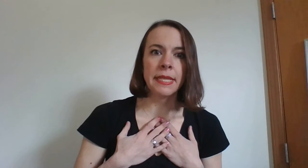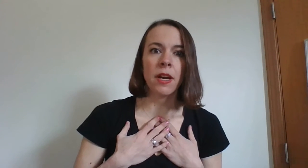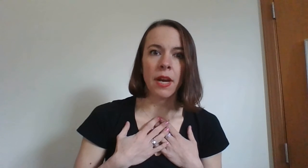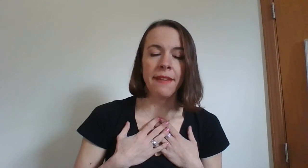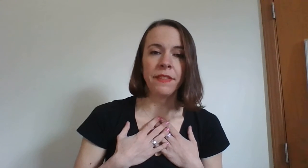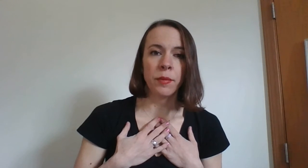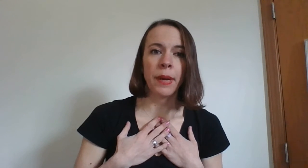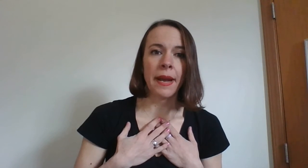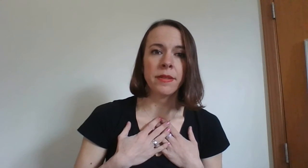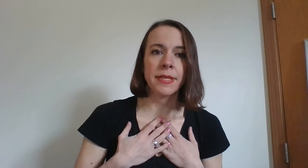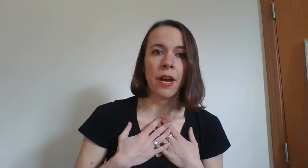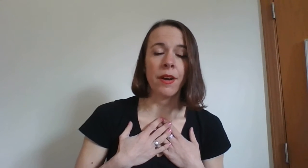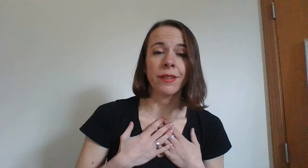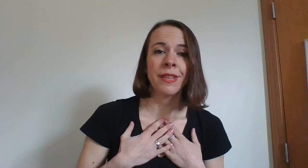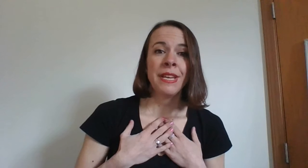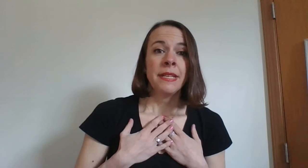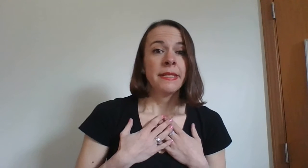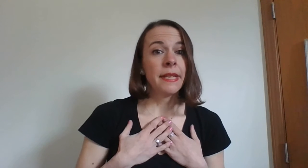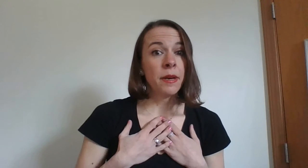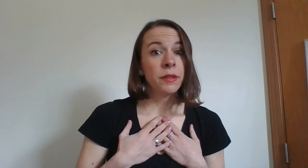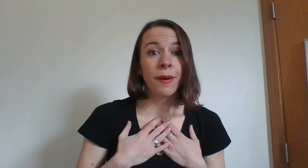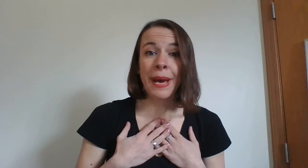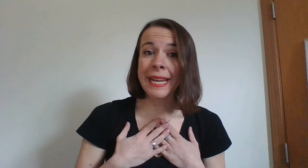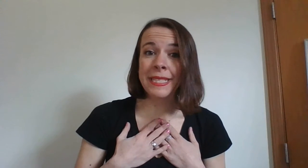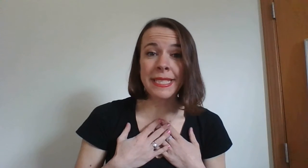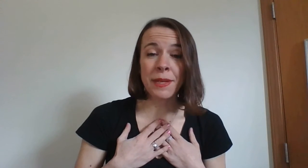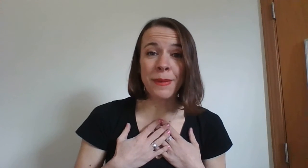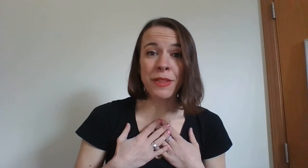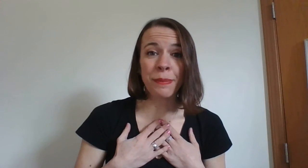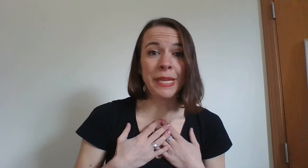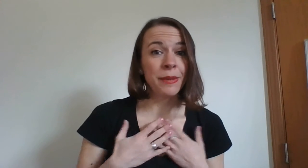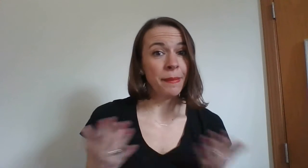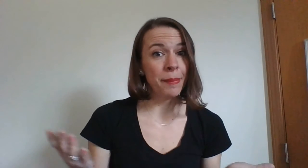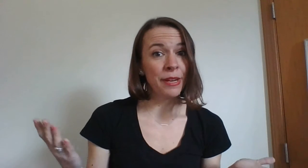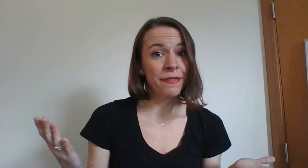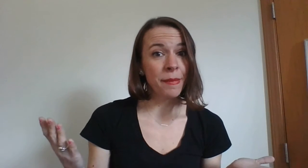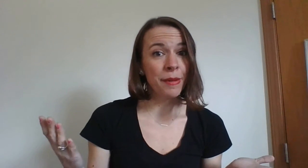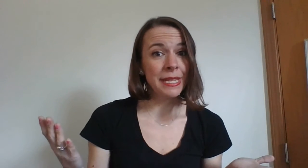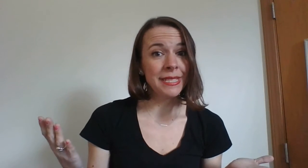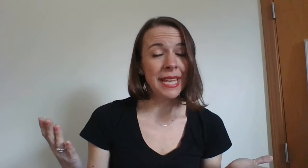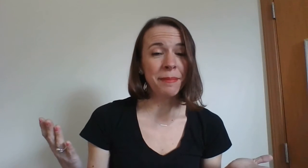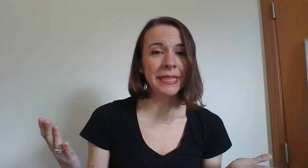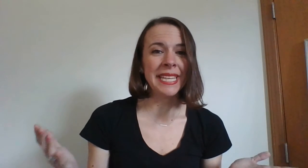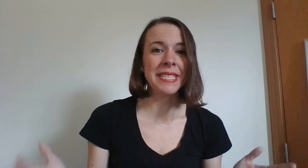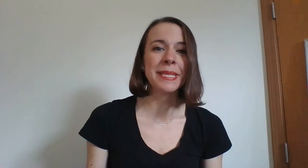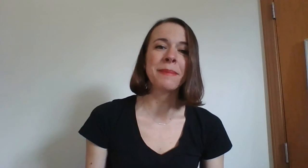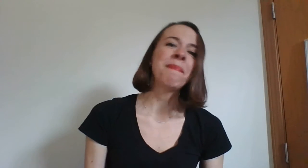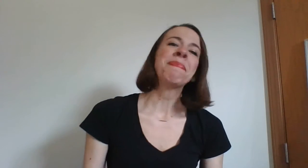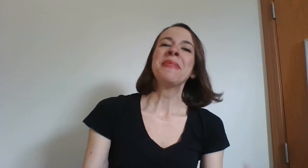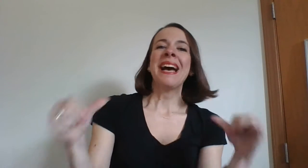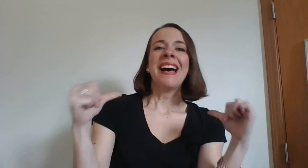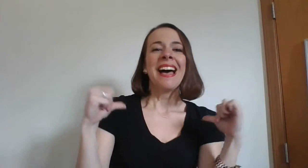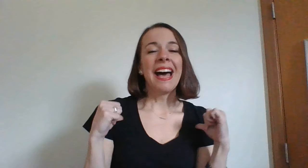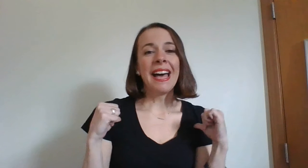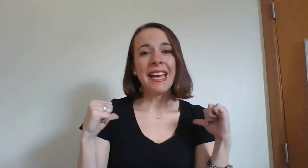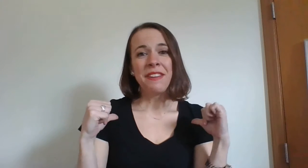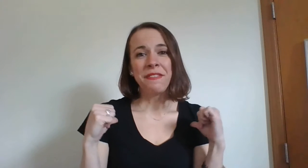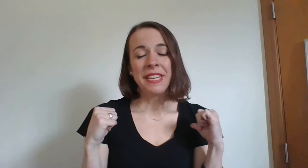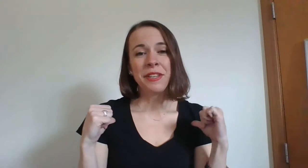sing our I feel proud song so go ahead and sing with me you remember it from all the assemblies I feel